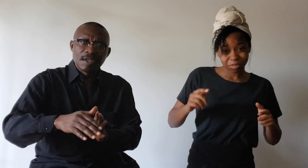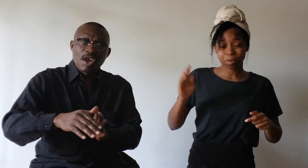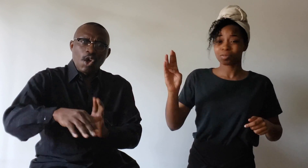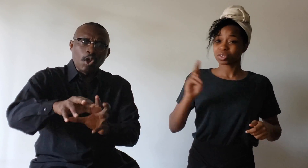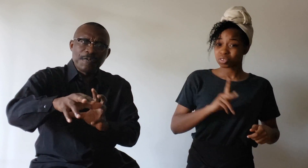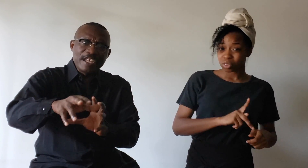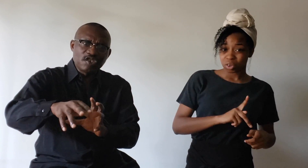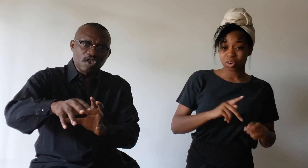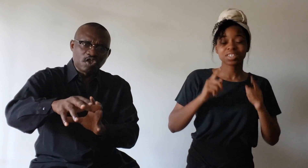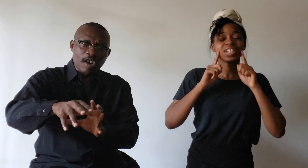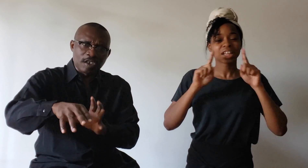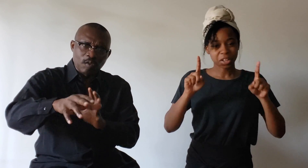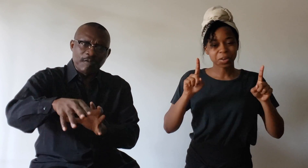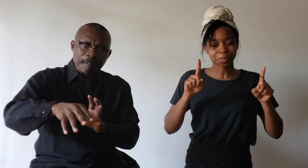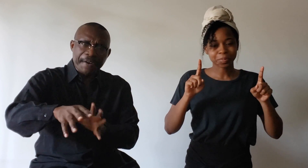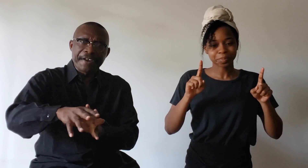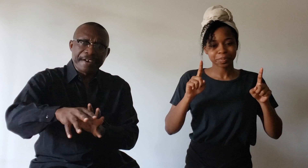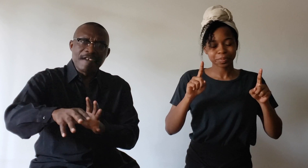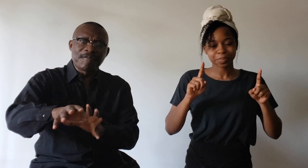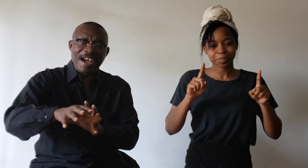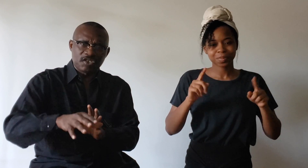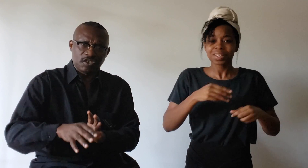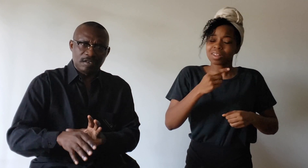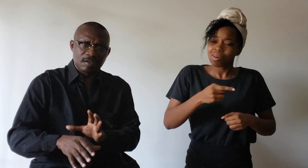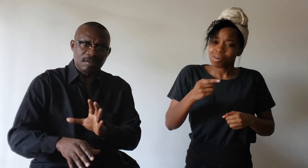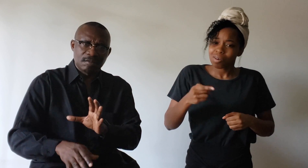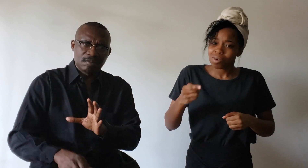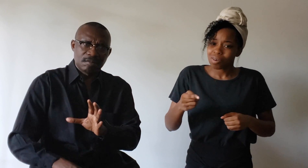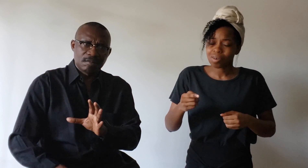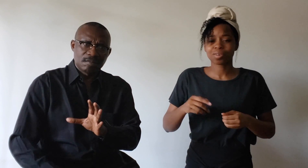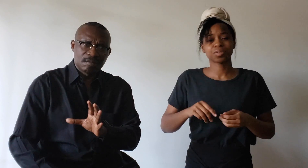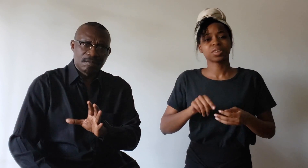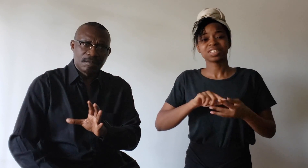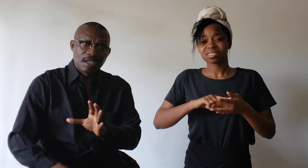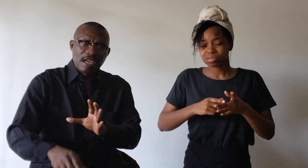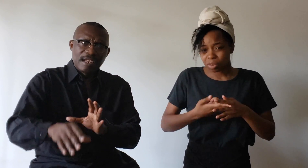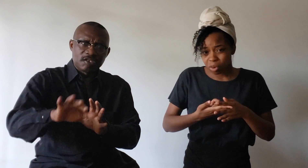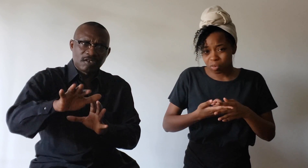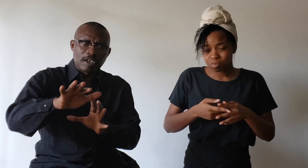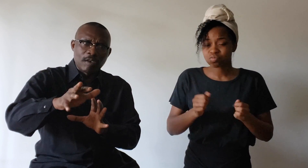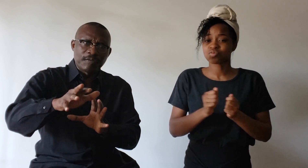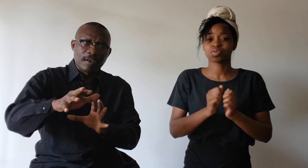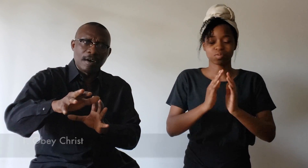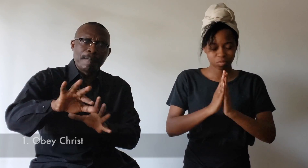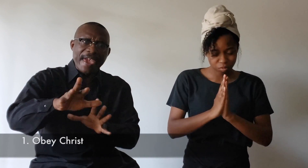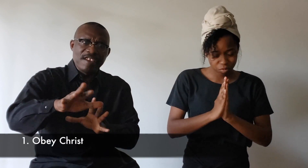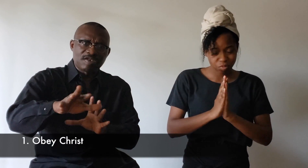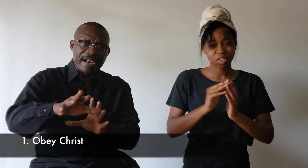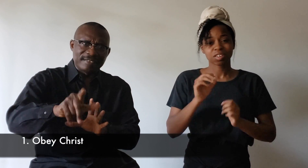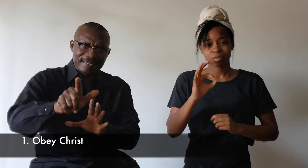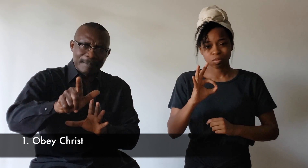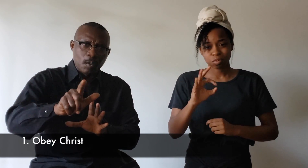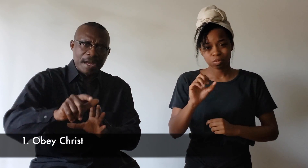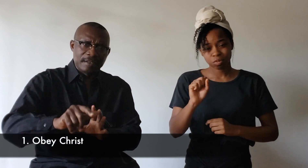All these start with prayer and fasting. Let's start with obey Christ, number one.